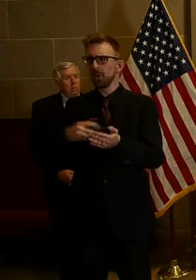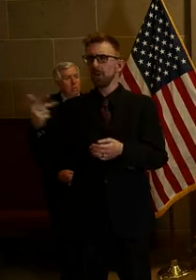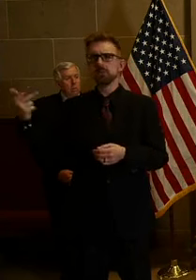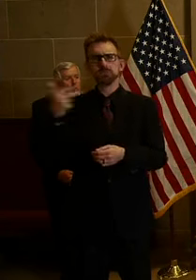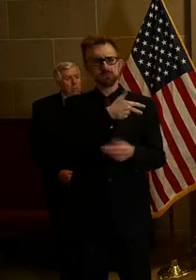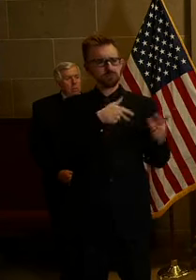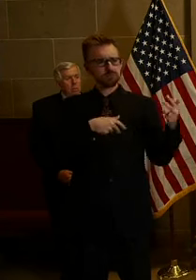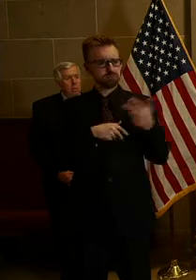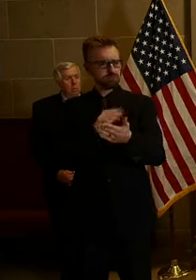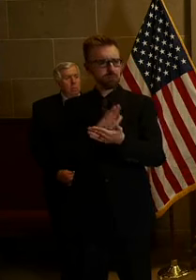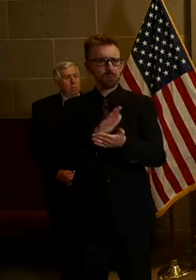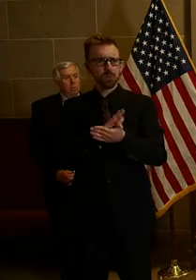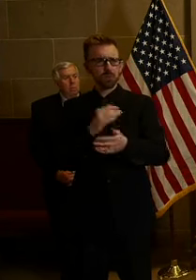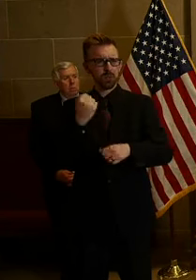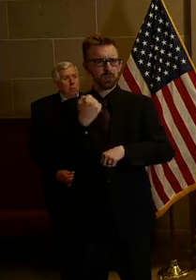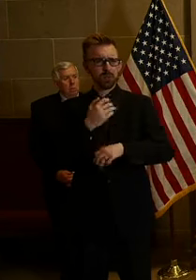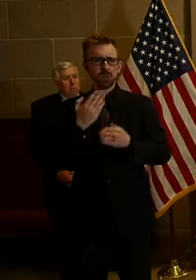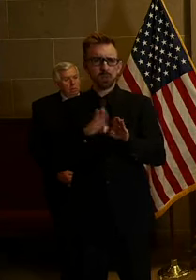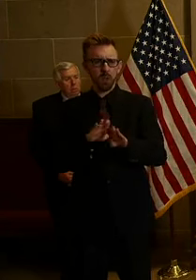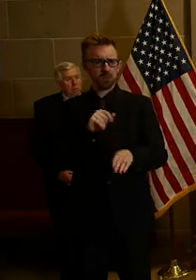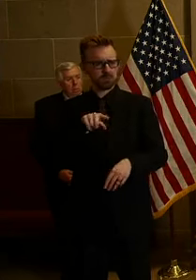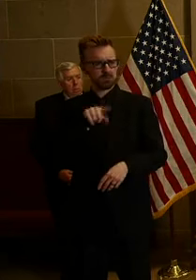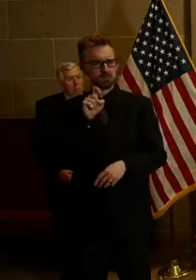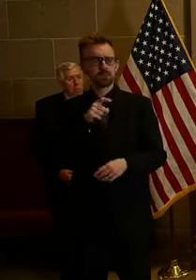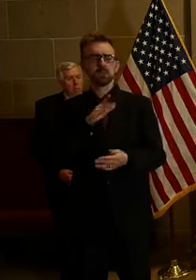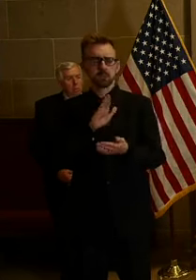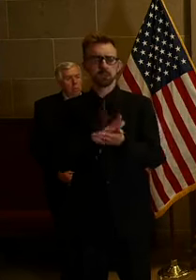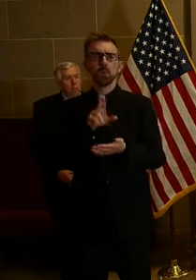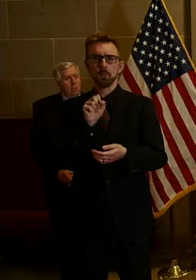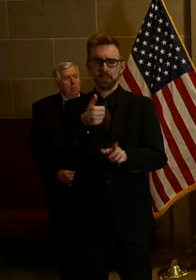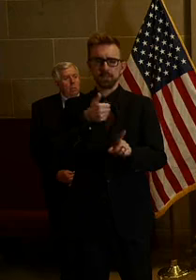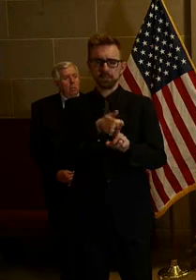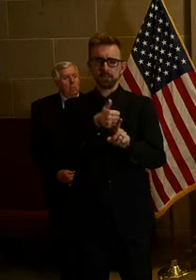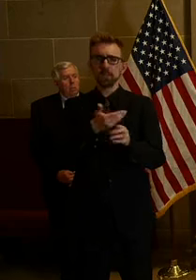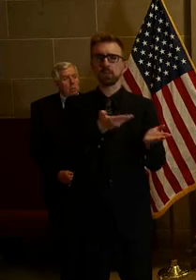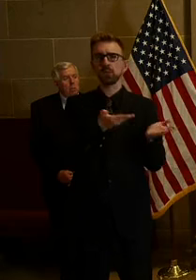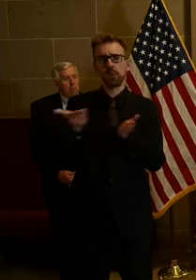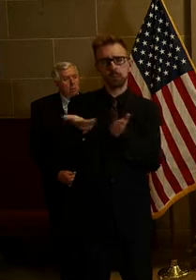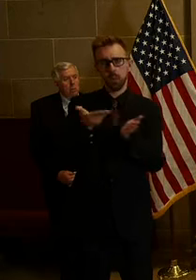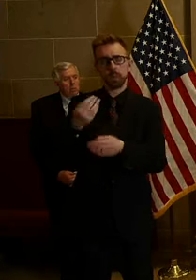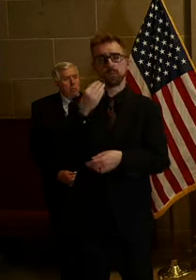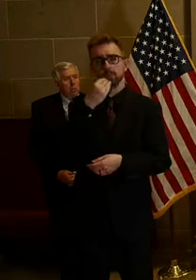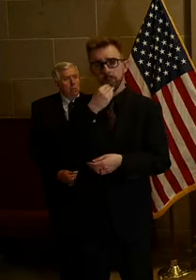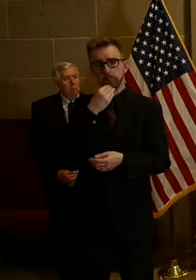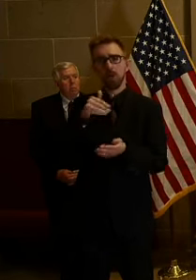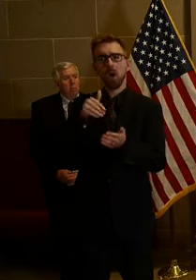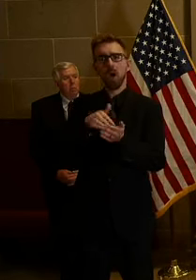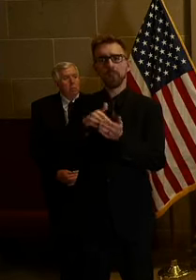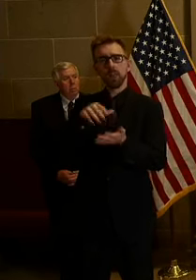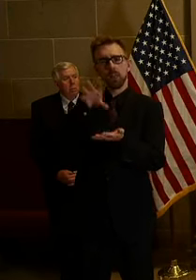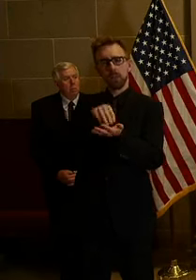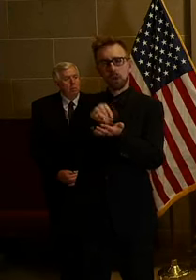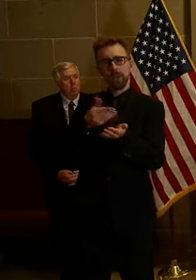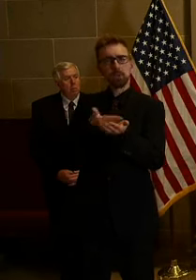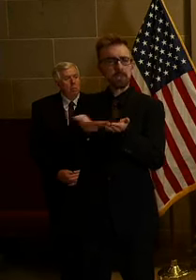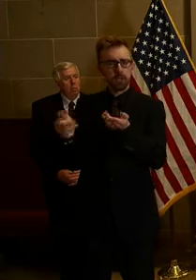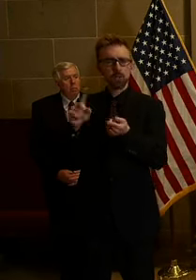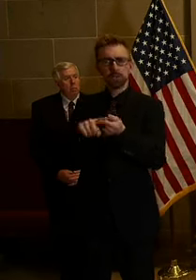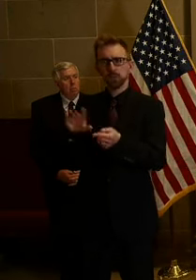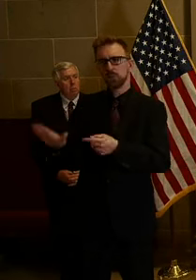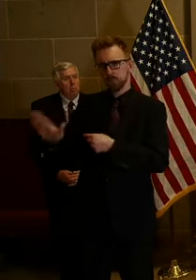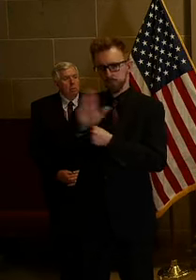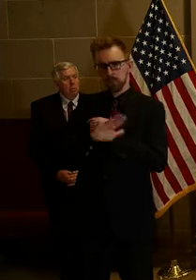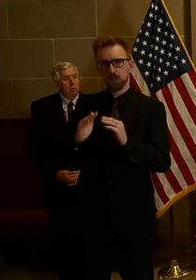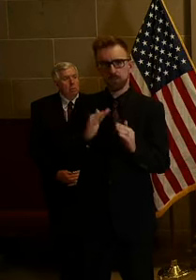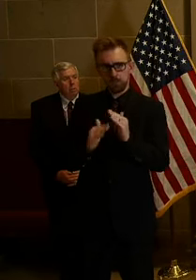are closed, we're using our school buses and they're transporting food and often learning packages to your communities and to